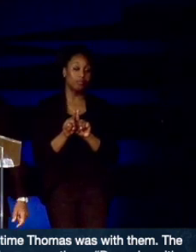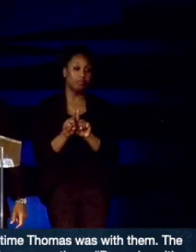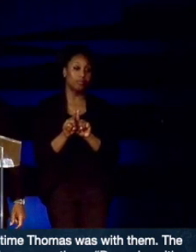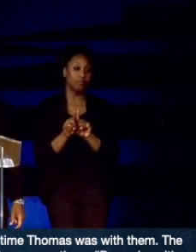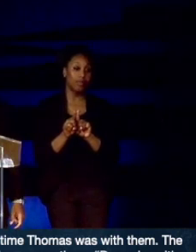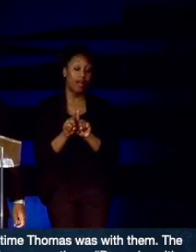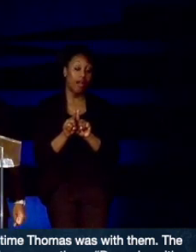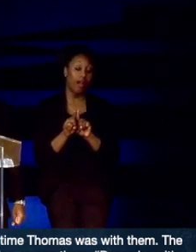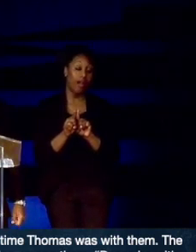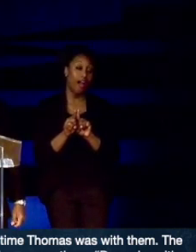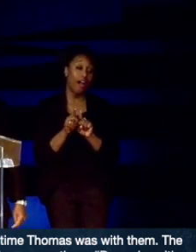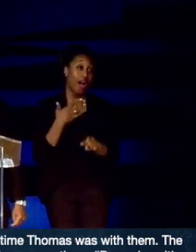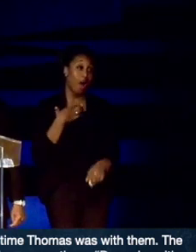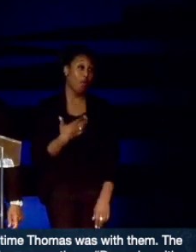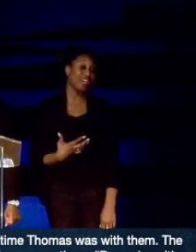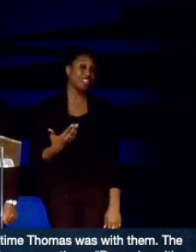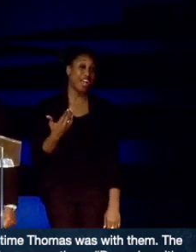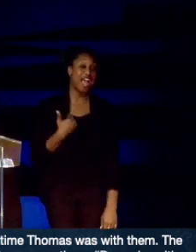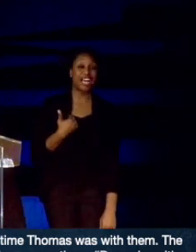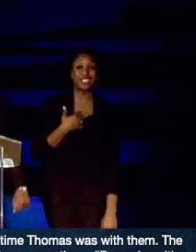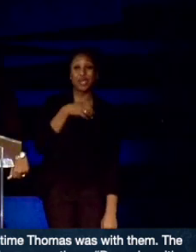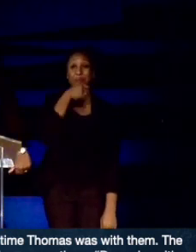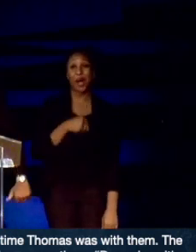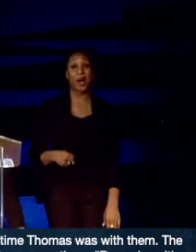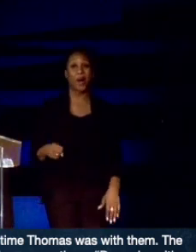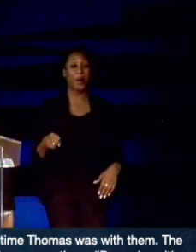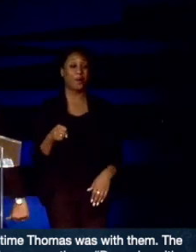I wish I had some old Michael Jackson fans.